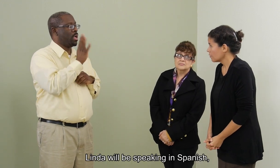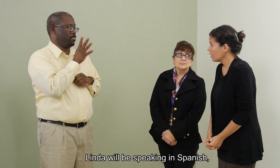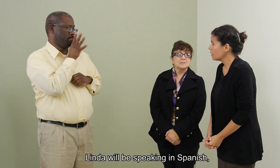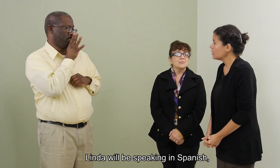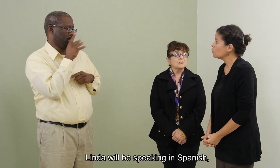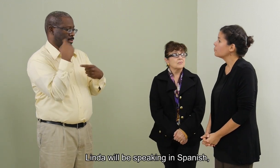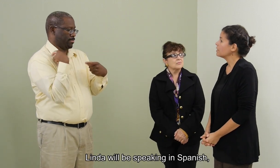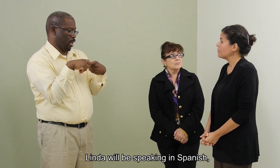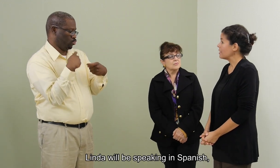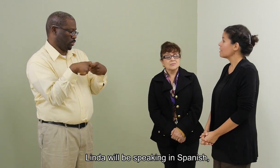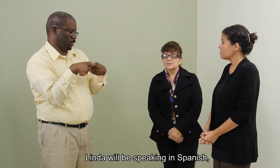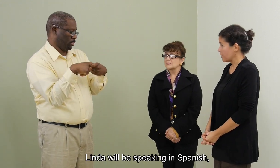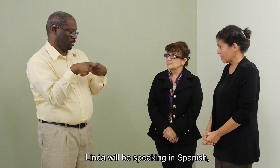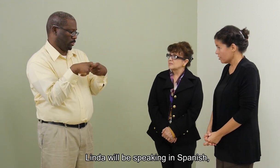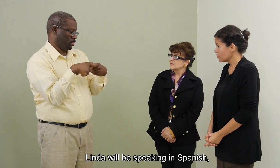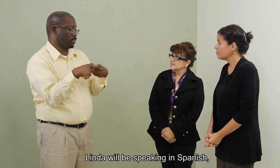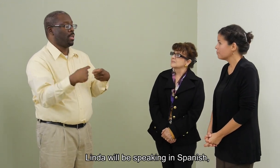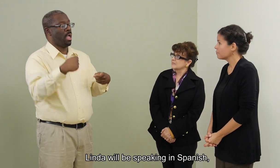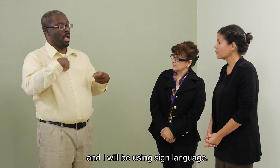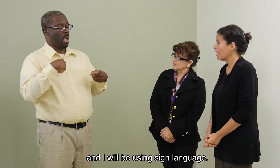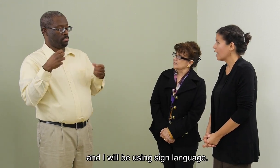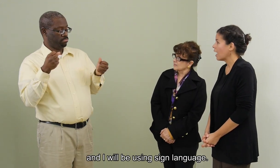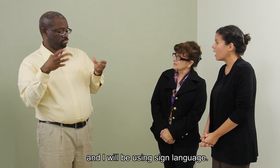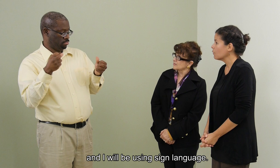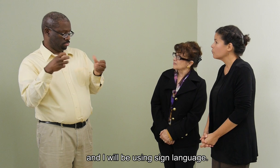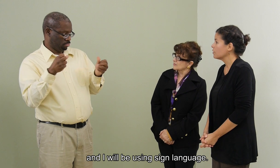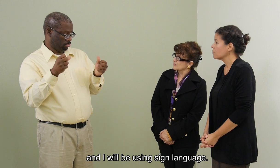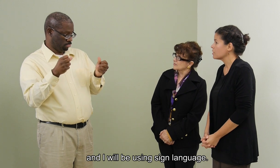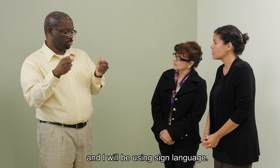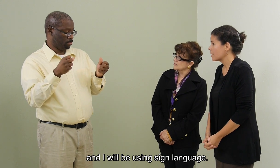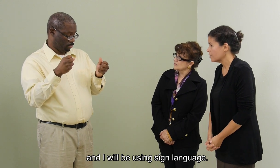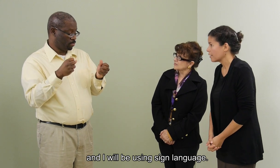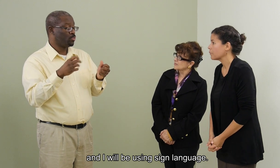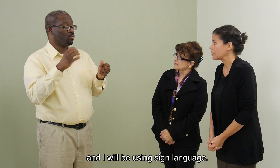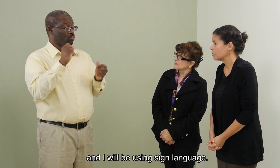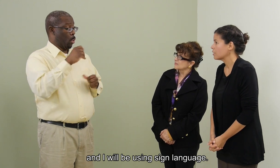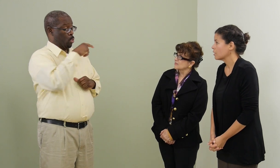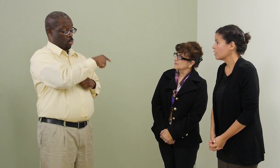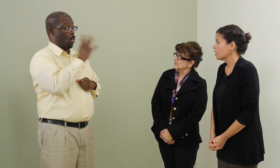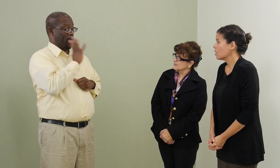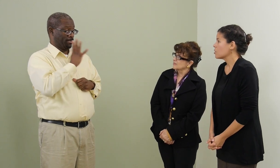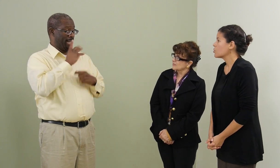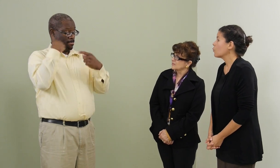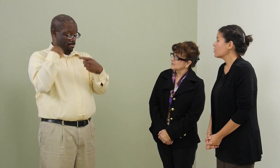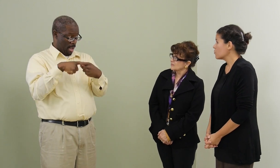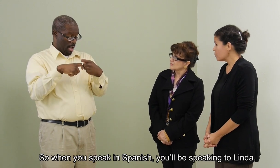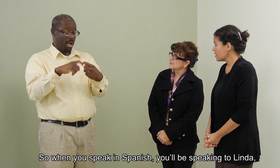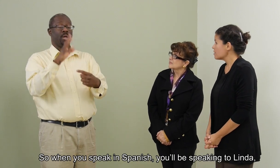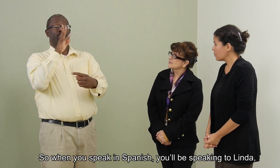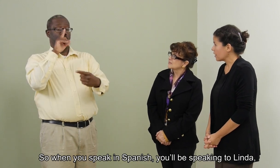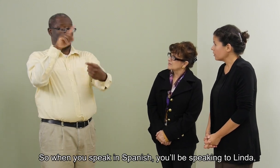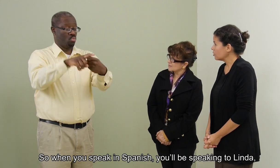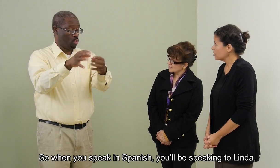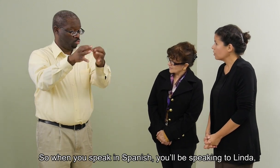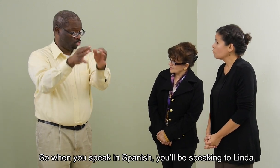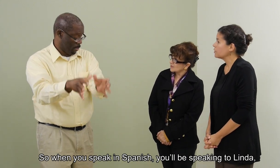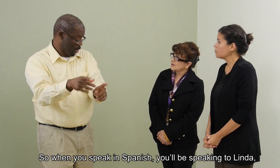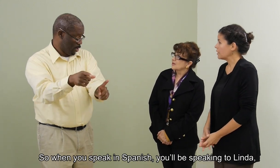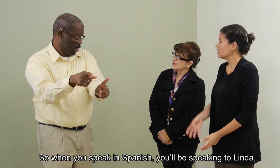Linda will be speaking in Spanish, and I will be using sign language. So when you speak in Spanish, you'll be speaking